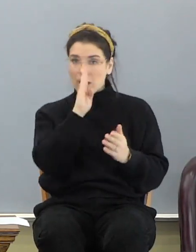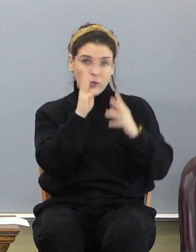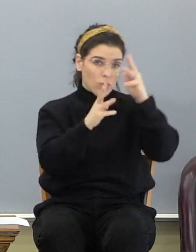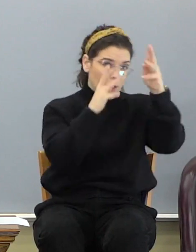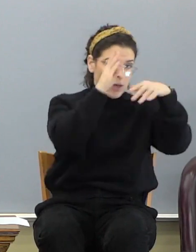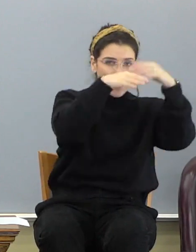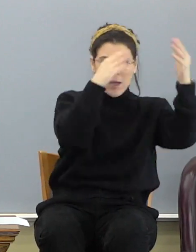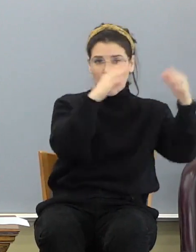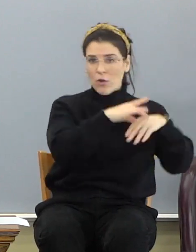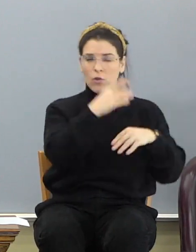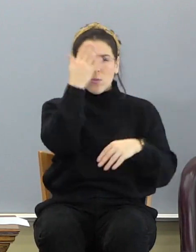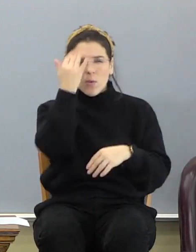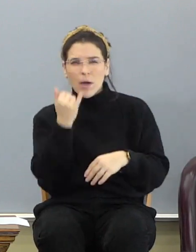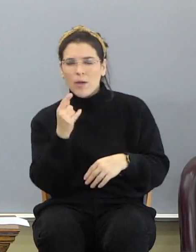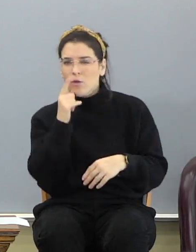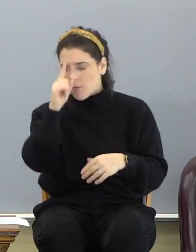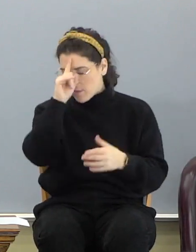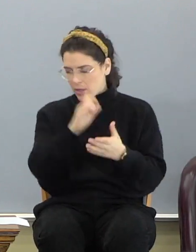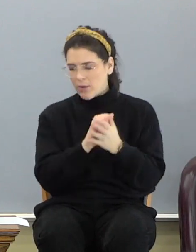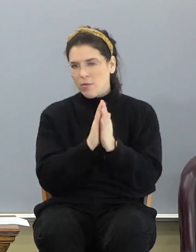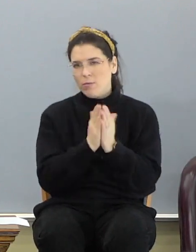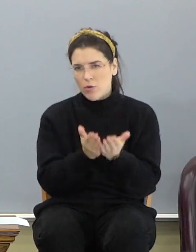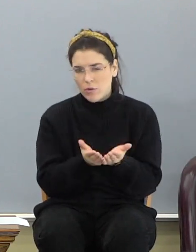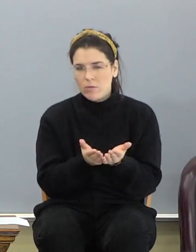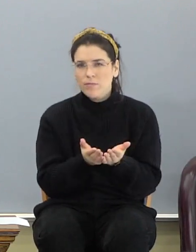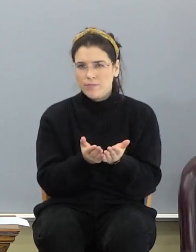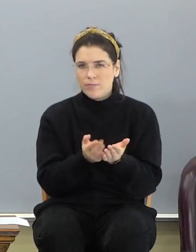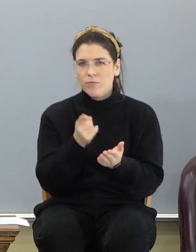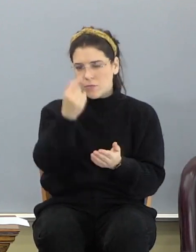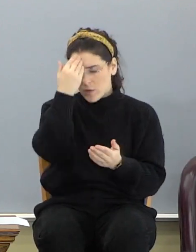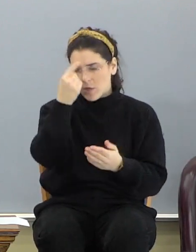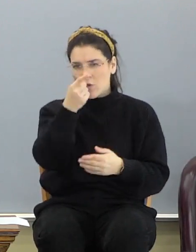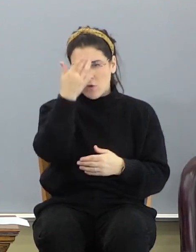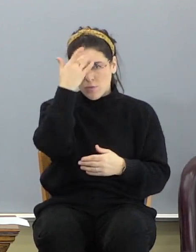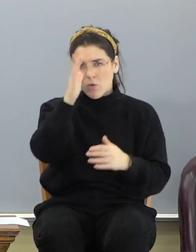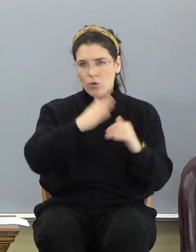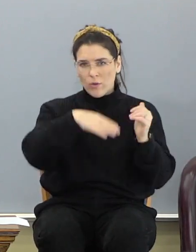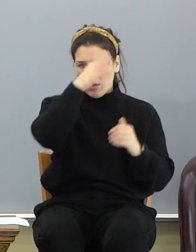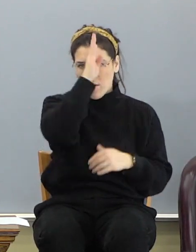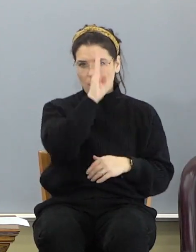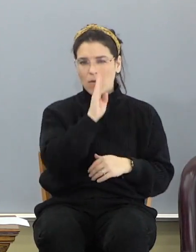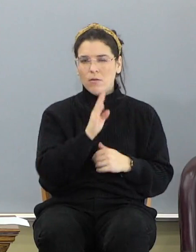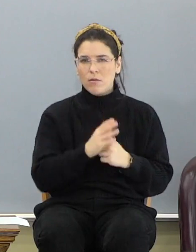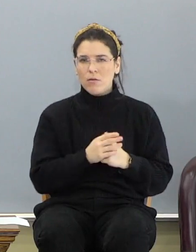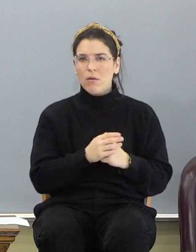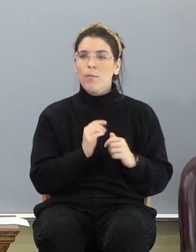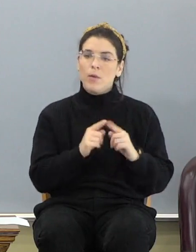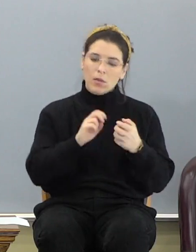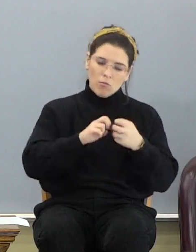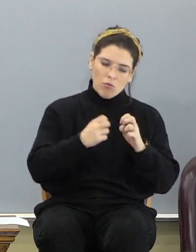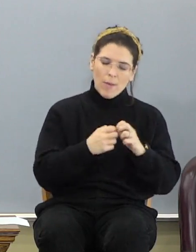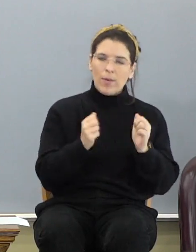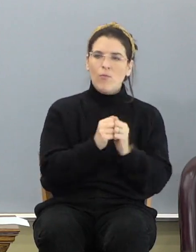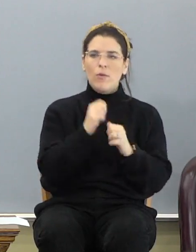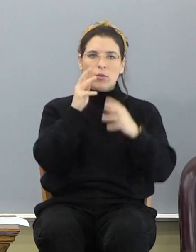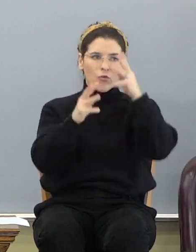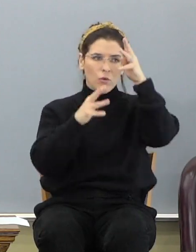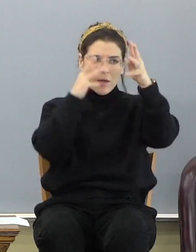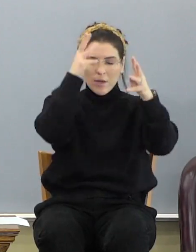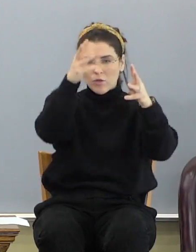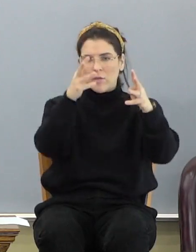created the heaven and the earth, why? Because you don't believe the book. You think you're smarter than God. But the problem with the creation